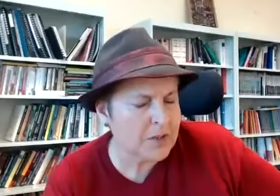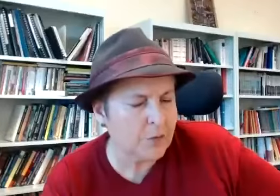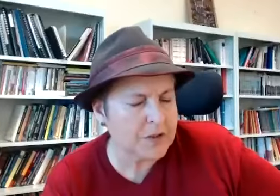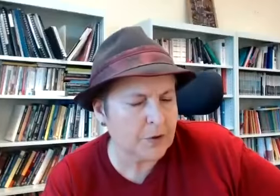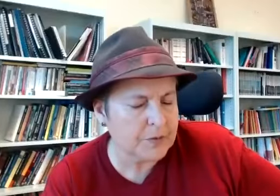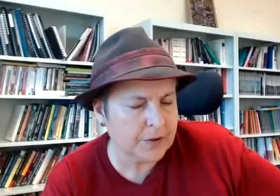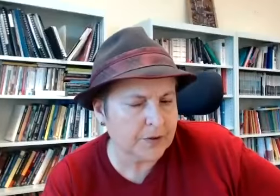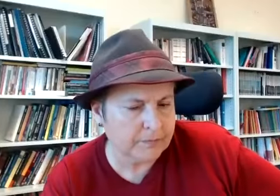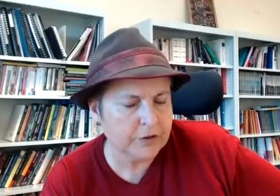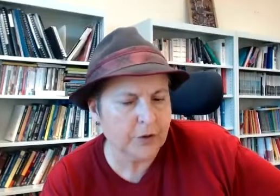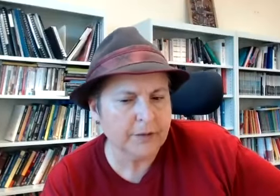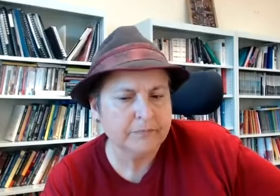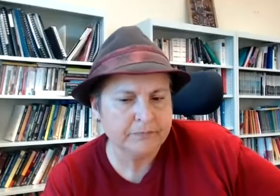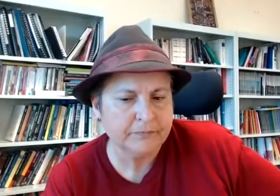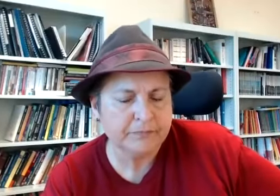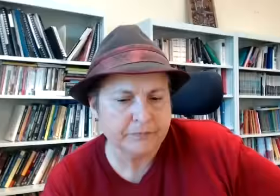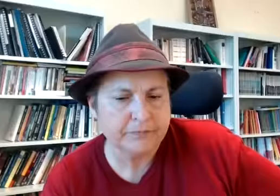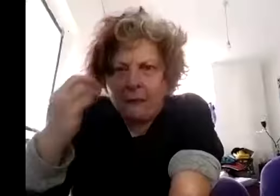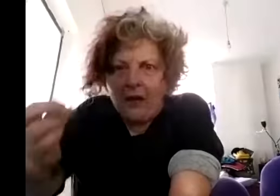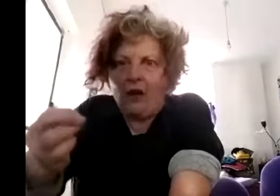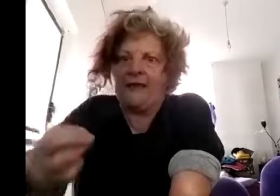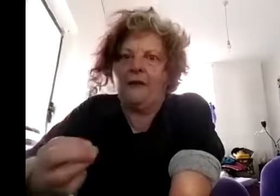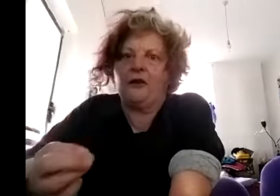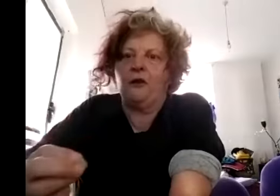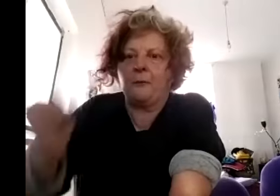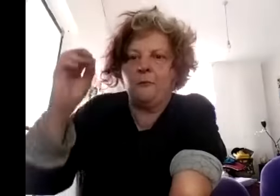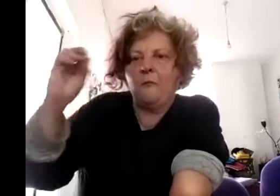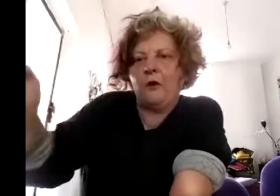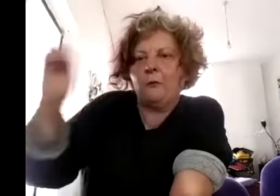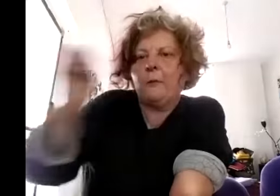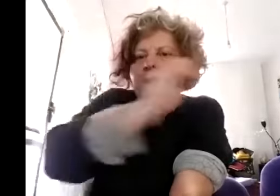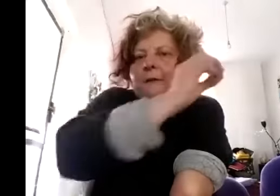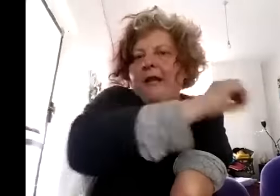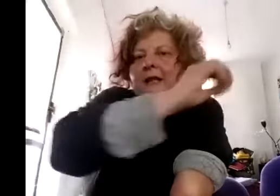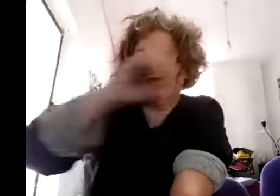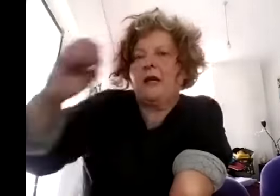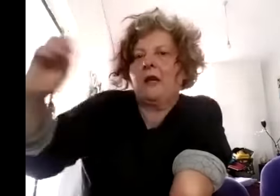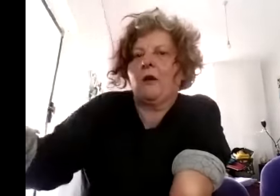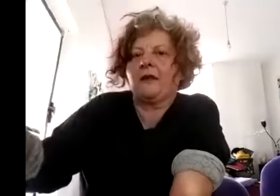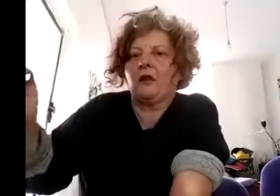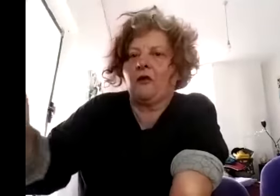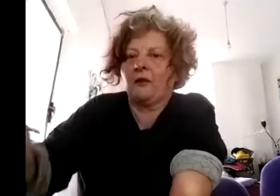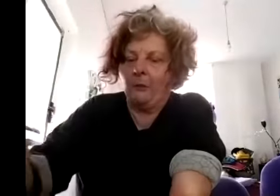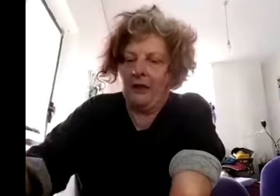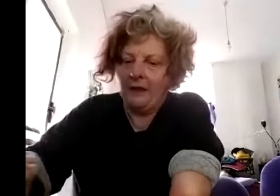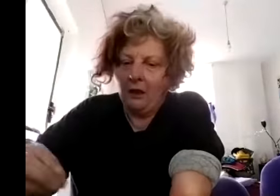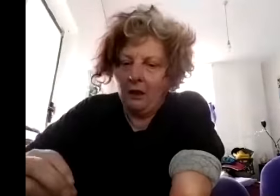sorry this is just the way i see it too you'd probably get a different answer talking of course my